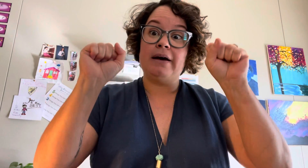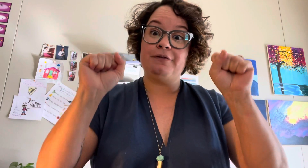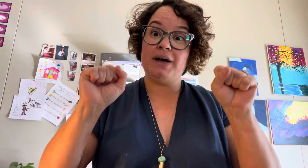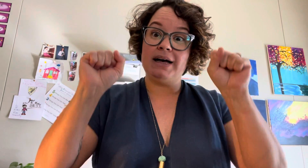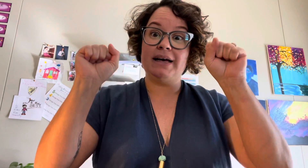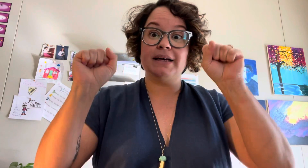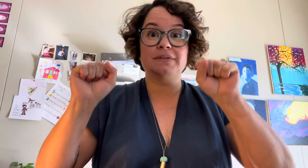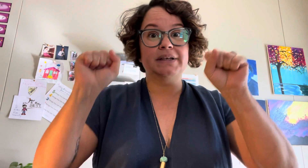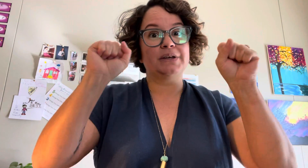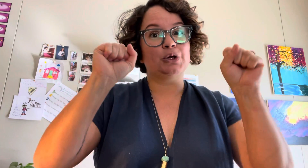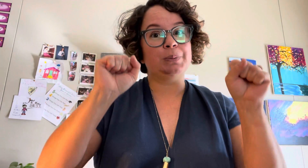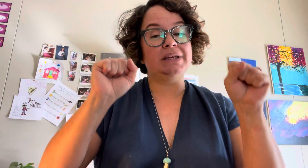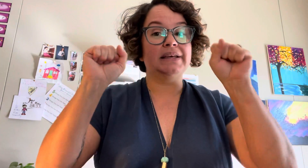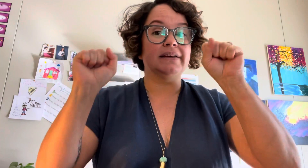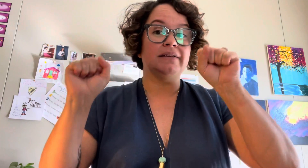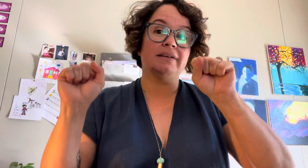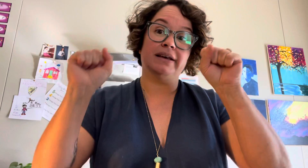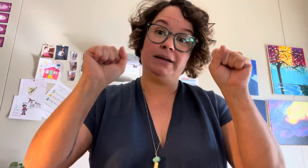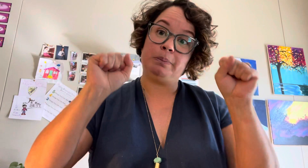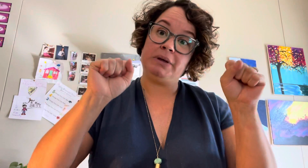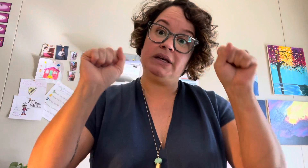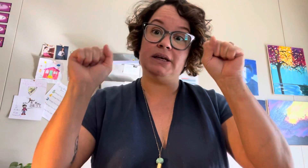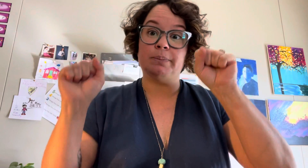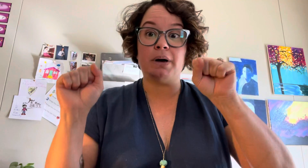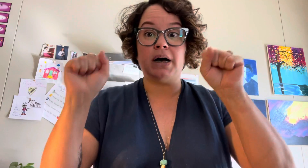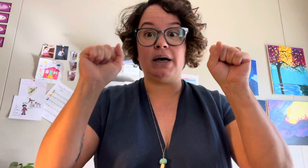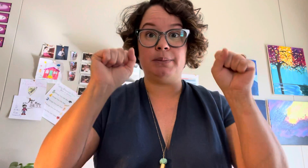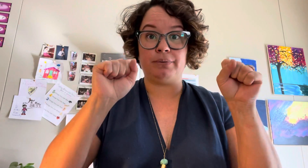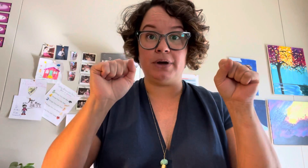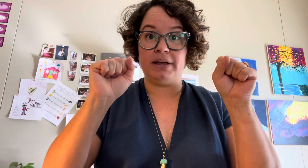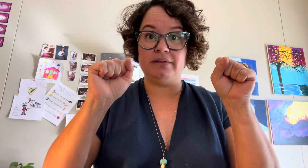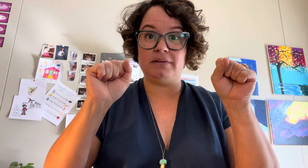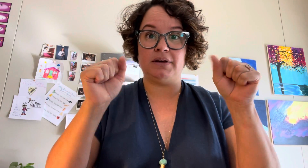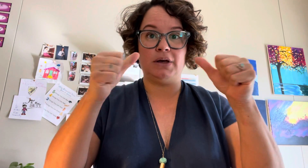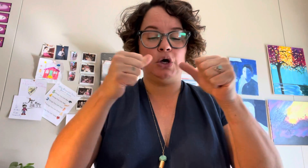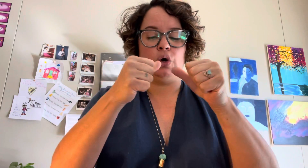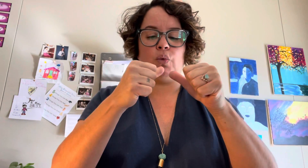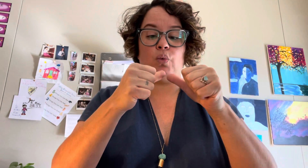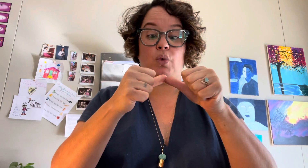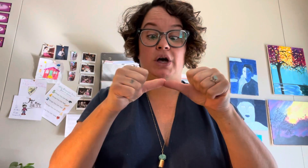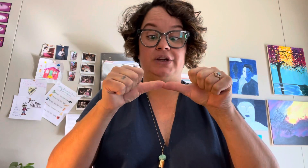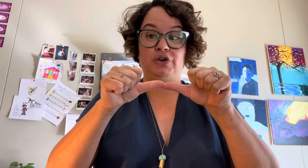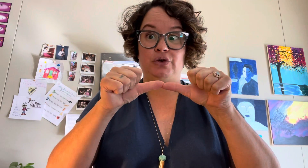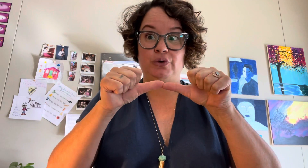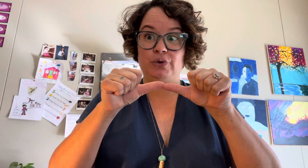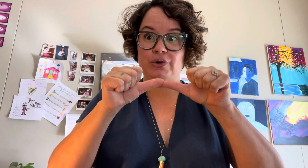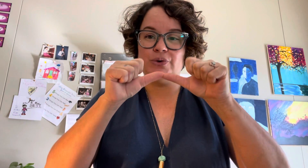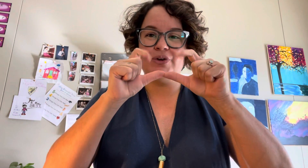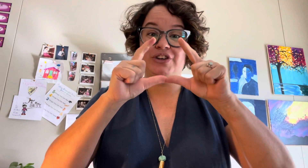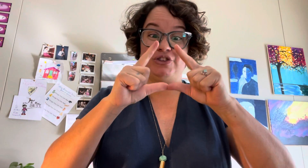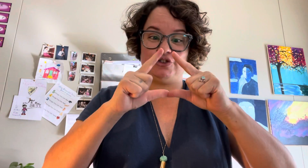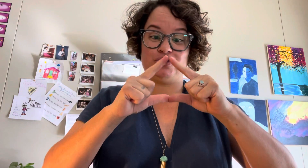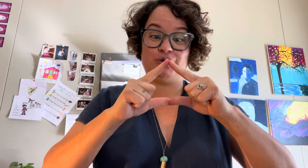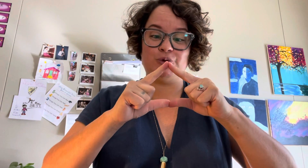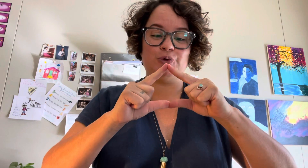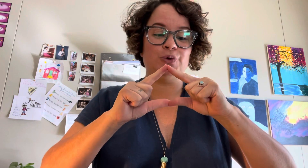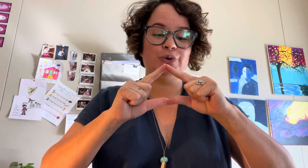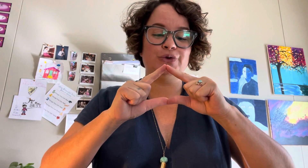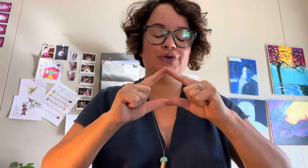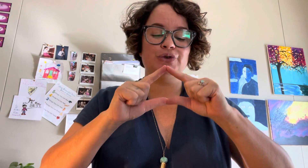Five little peas in a pea pod pressed. One grew, two grew,